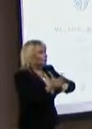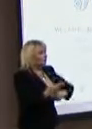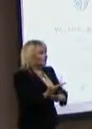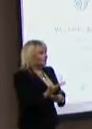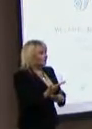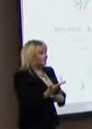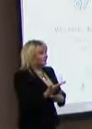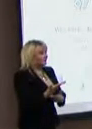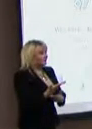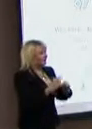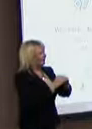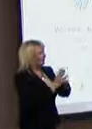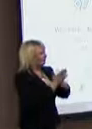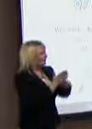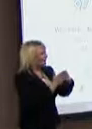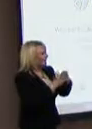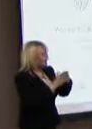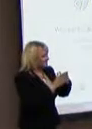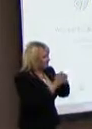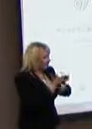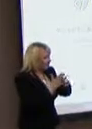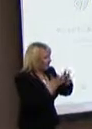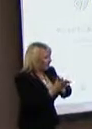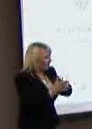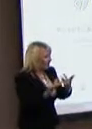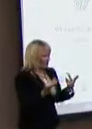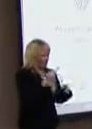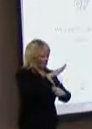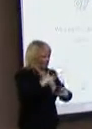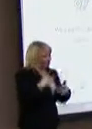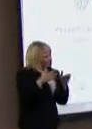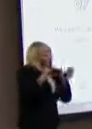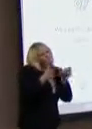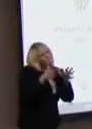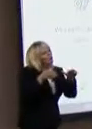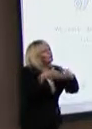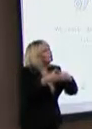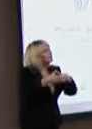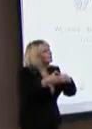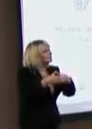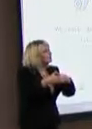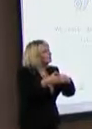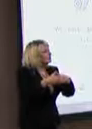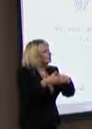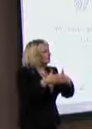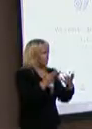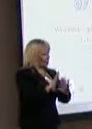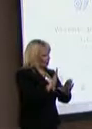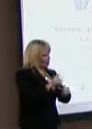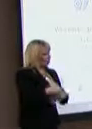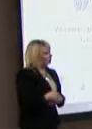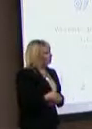Is Barcelona looked as a tiny little non-entity that plays in the Spanish fifth division? No.